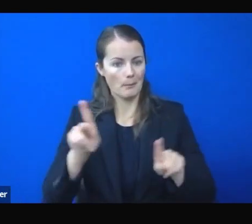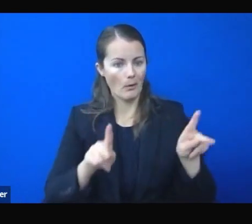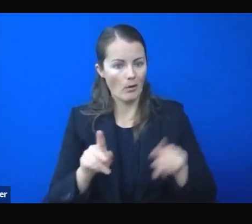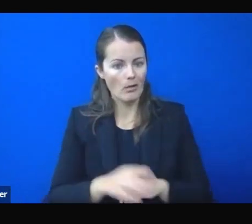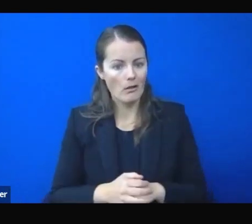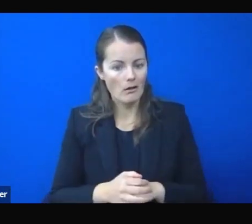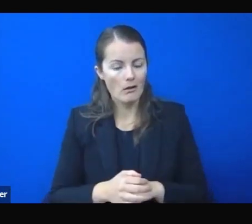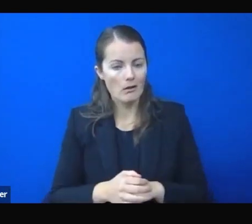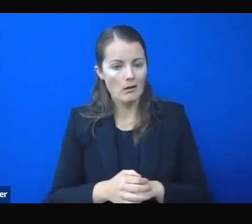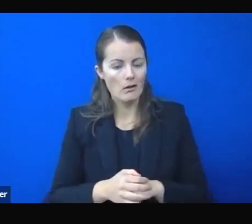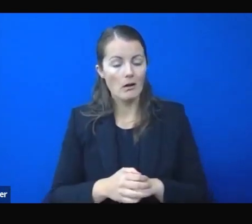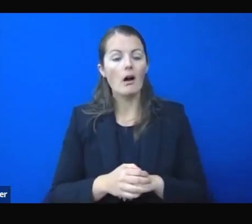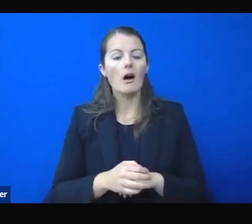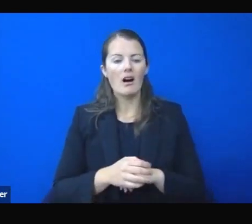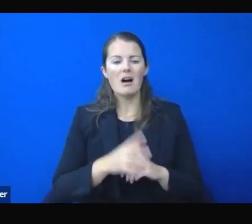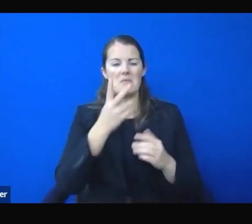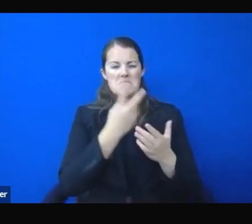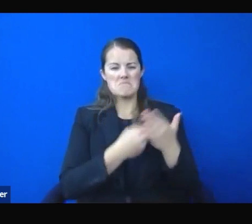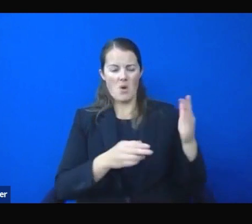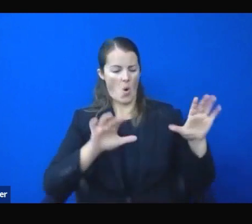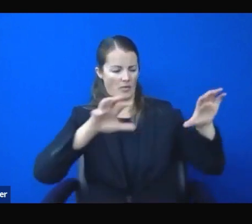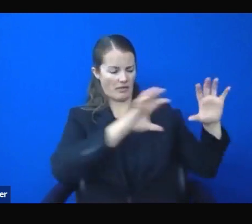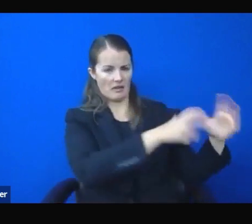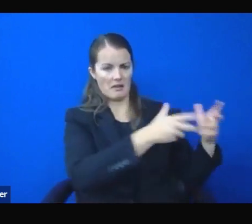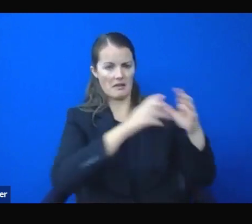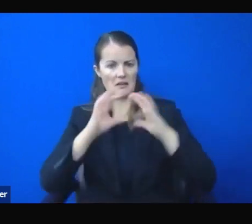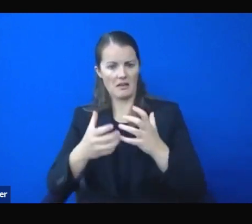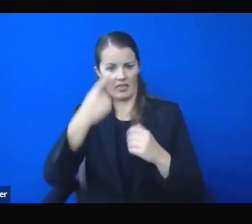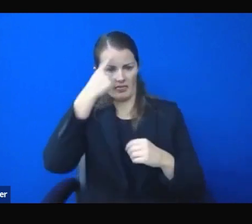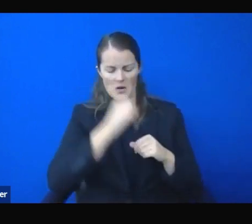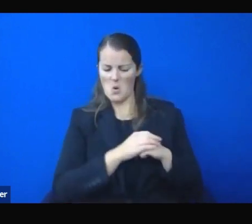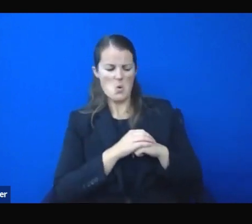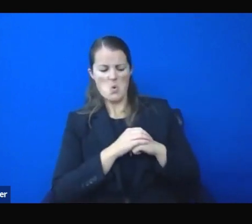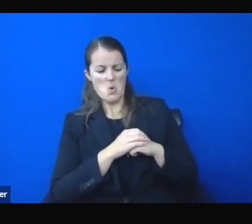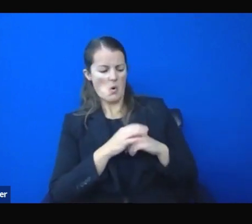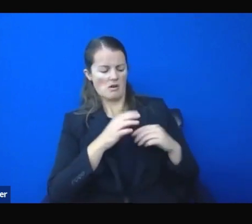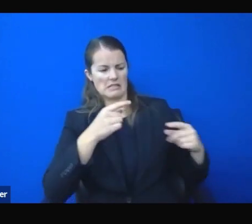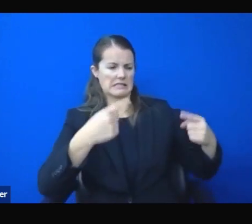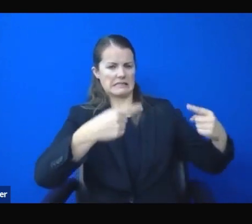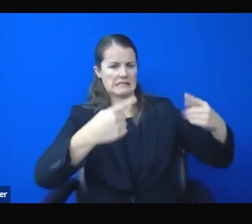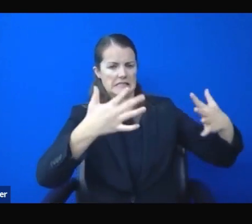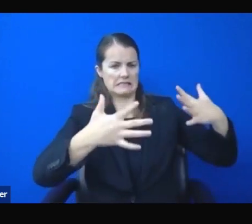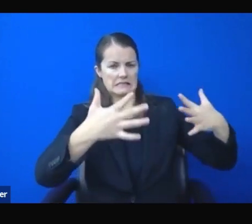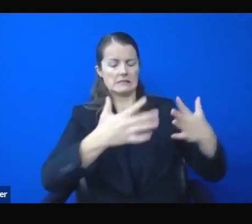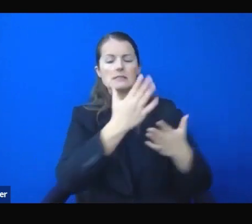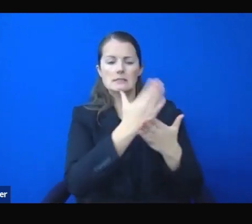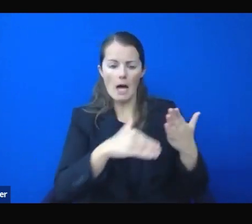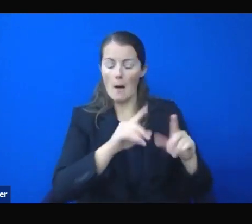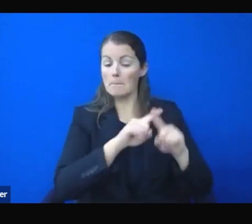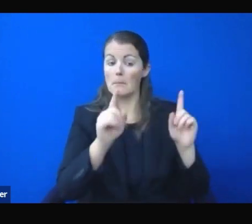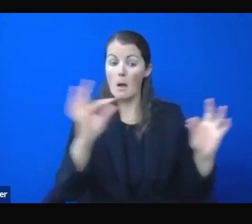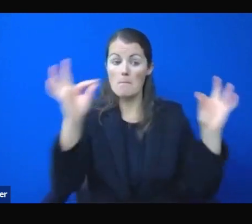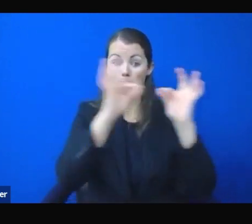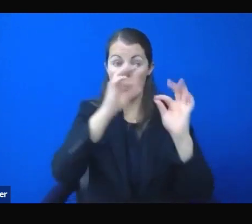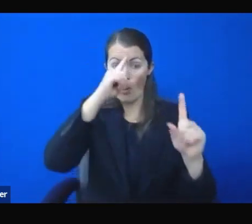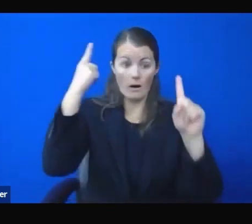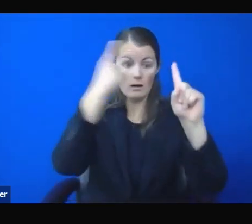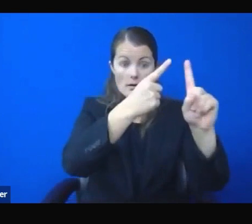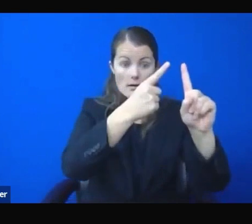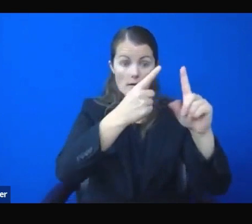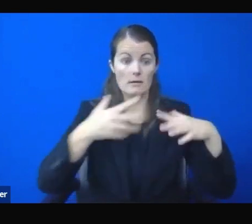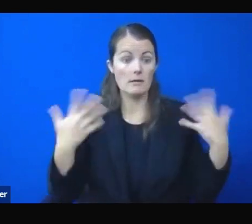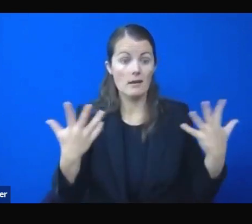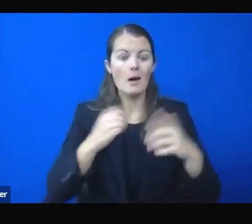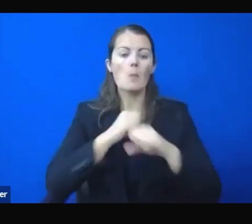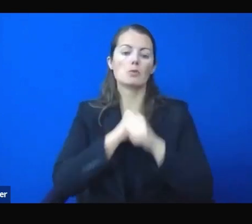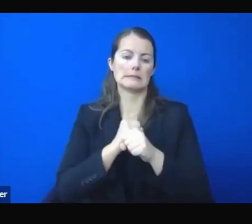we might not love everything in here, but we all said, we're going to do this because we're going to protect Nevada in this moment. It's